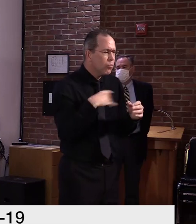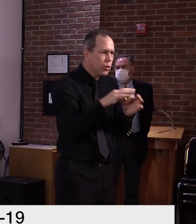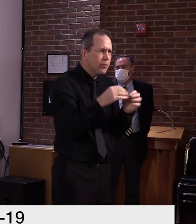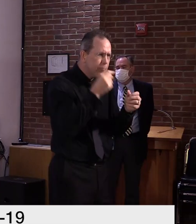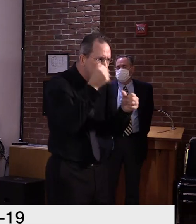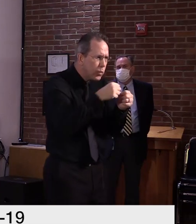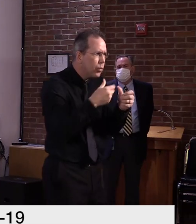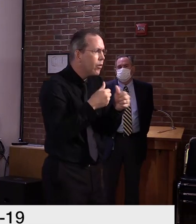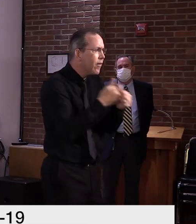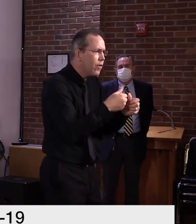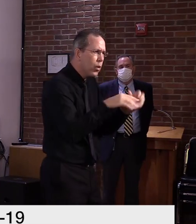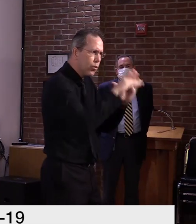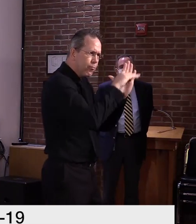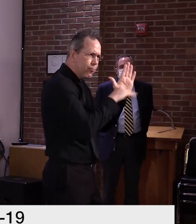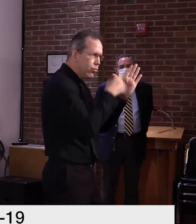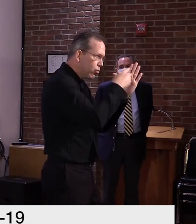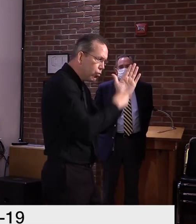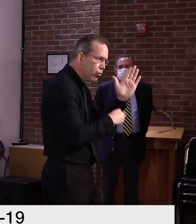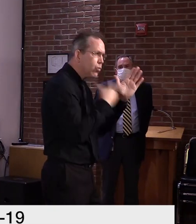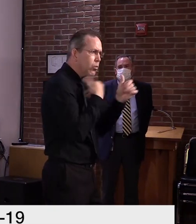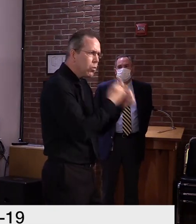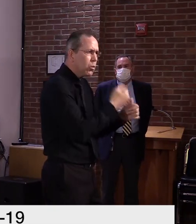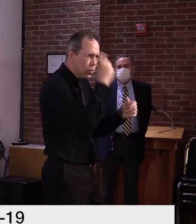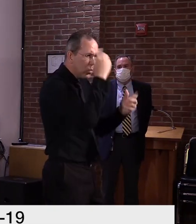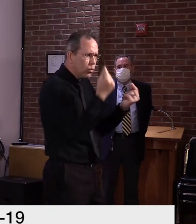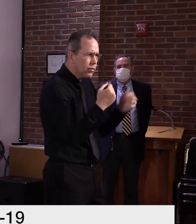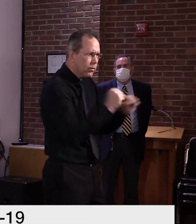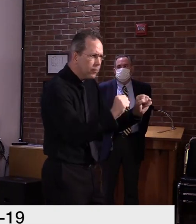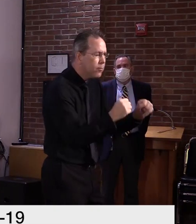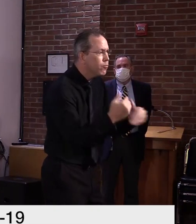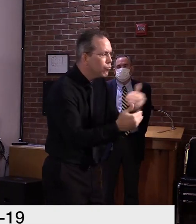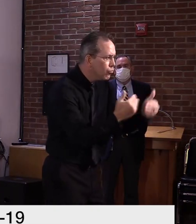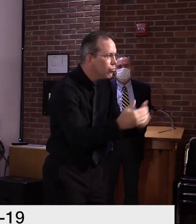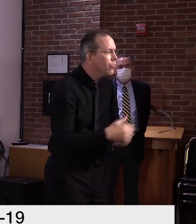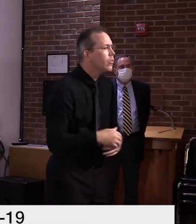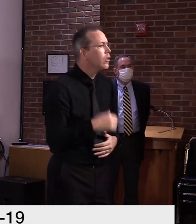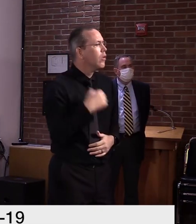We know we cannot completely shut down while we wait for a vaccine.